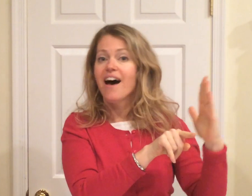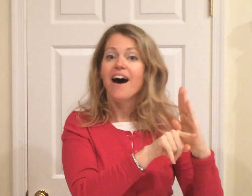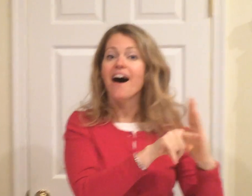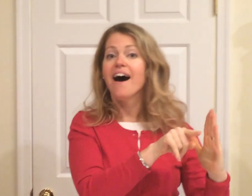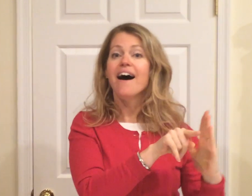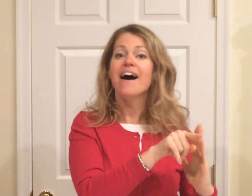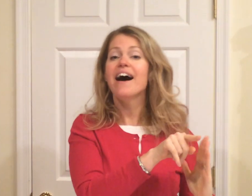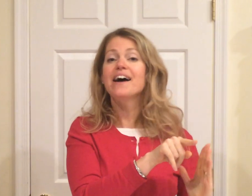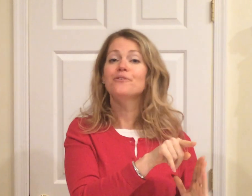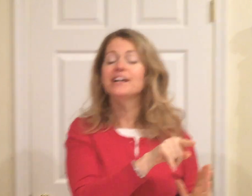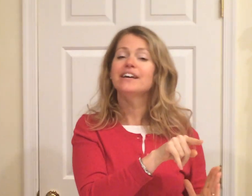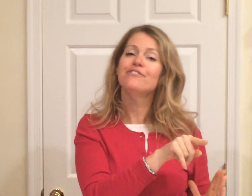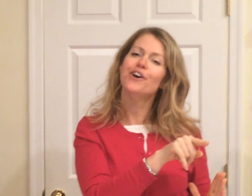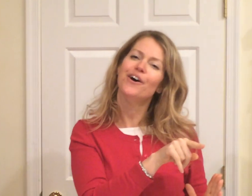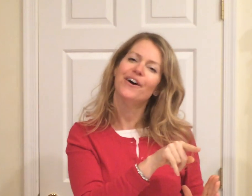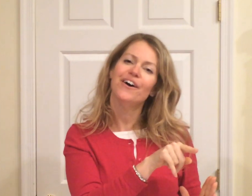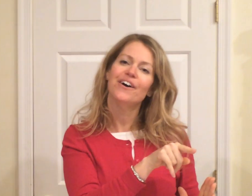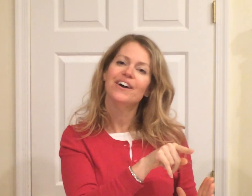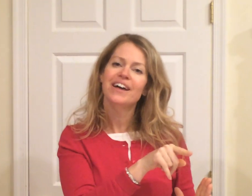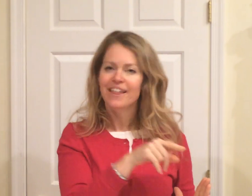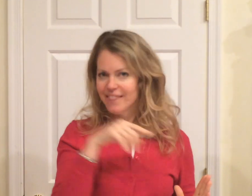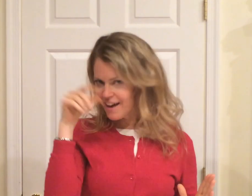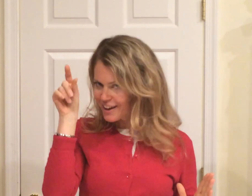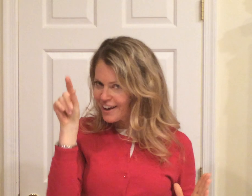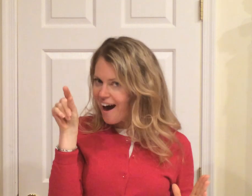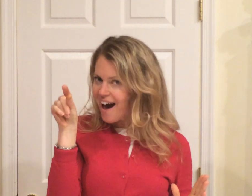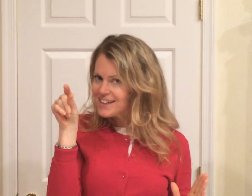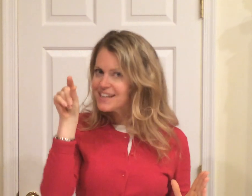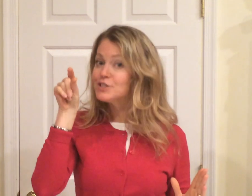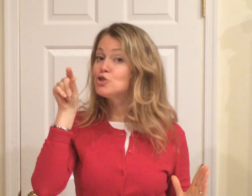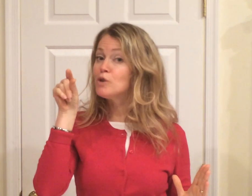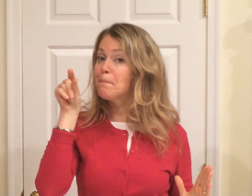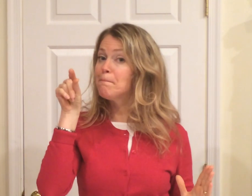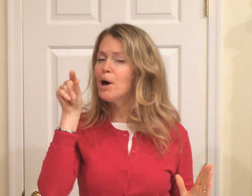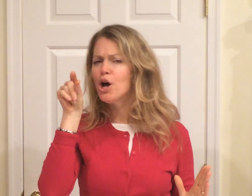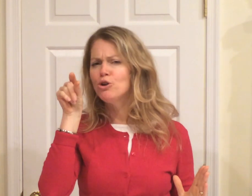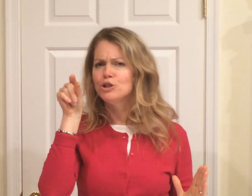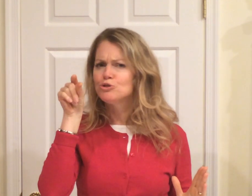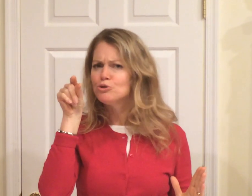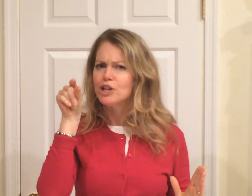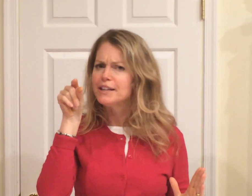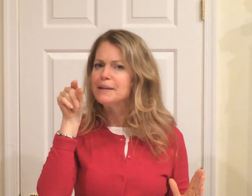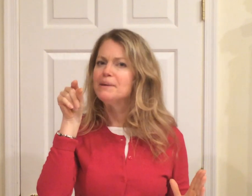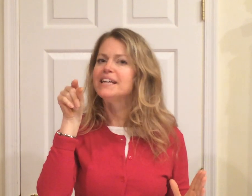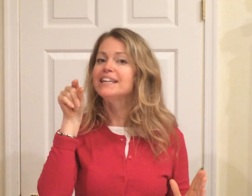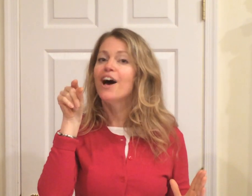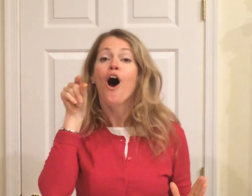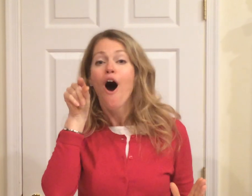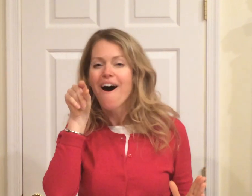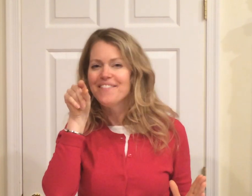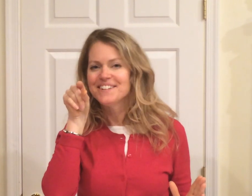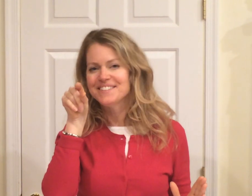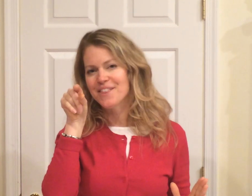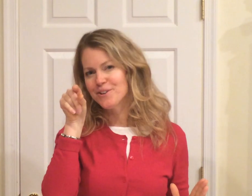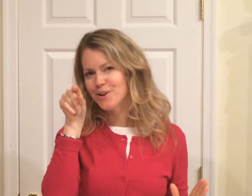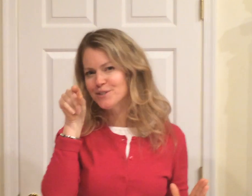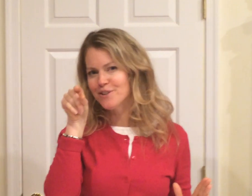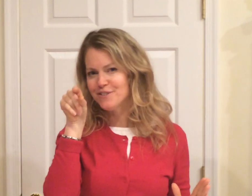Nile River. The Gaza Strip, a little jelly bean on the southern coast of